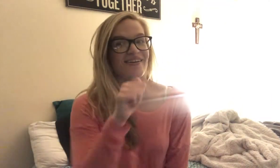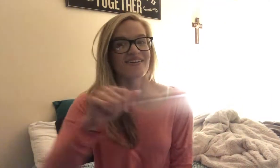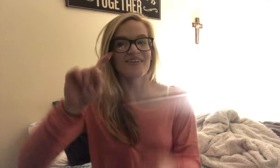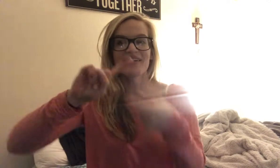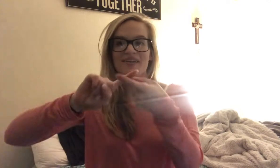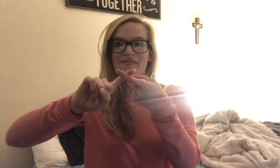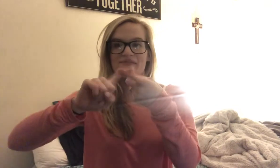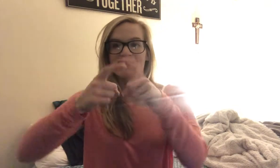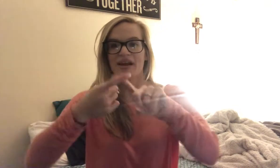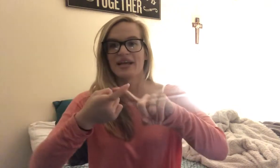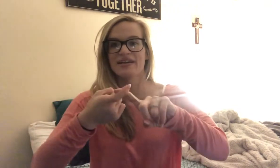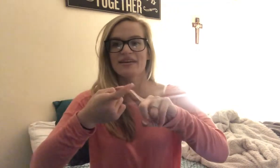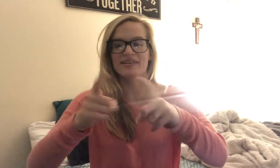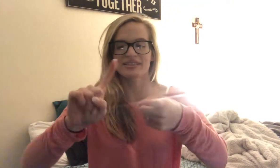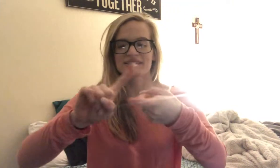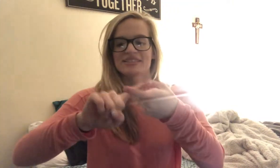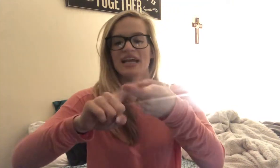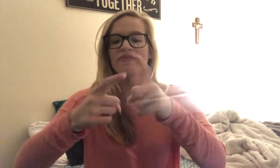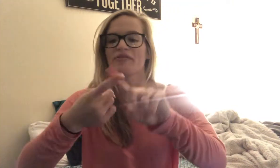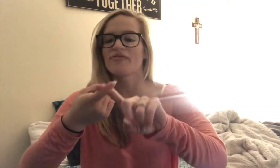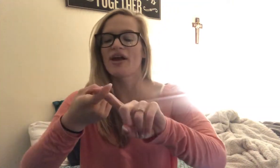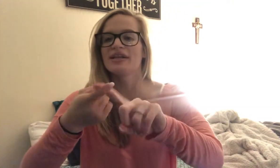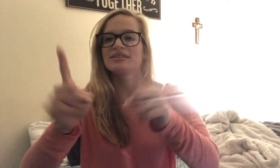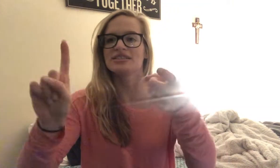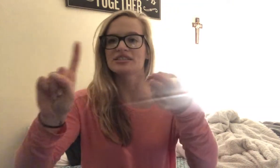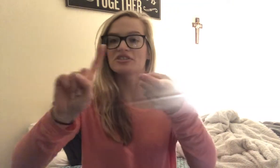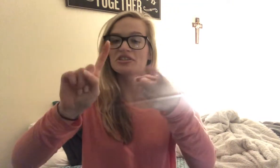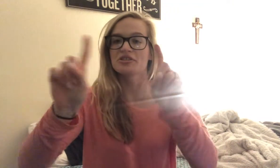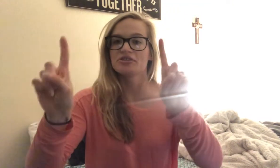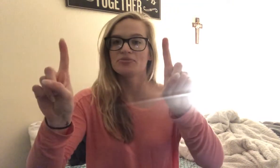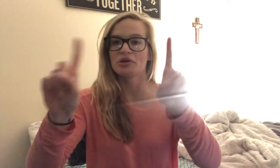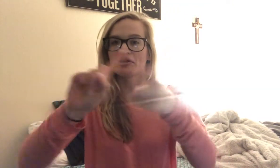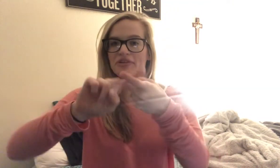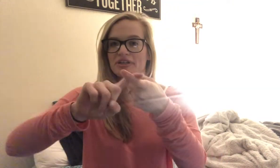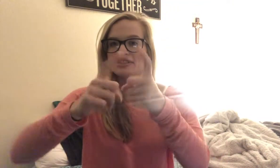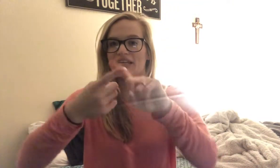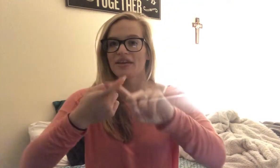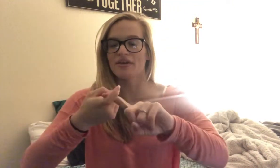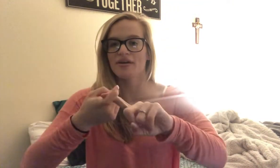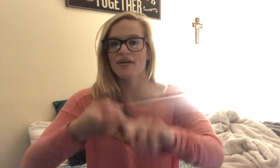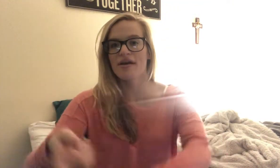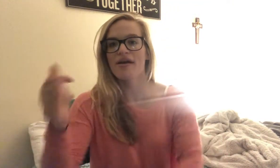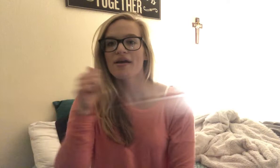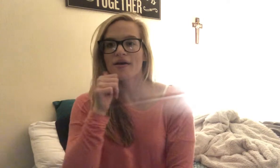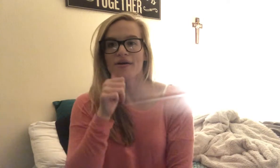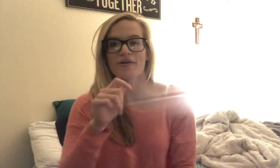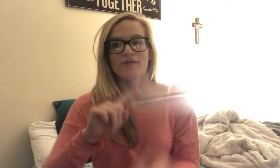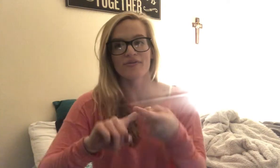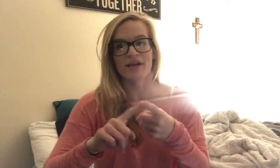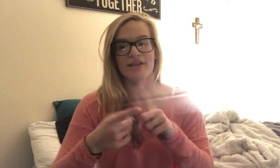Girl. Friend. This is a sign for friend. You just hook your two pointer fingers together. Girl. Friend.